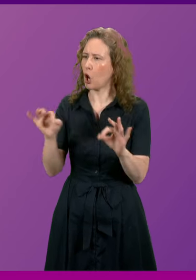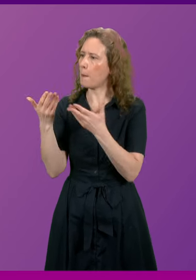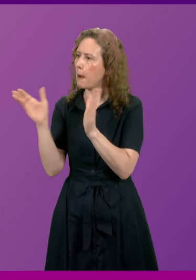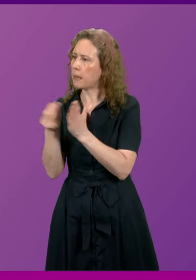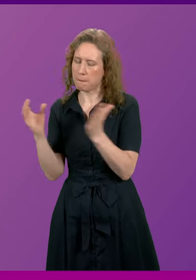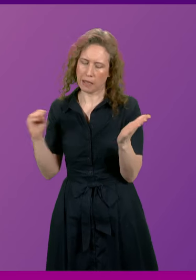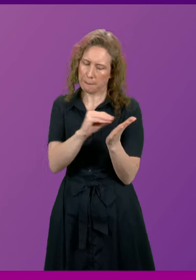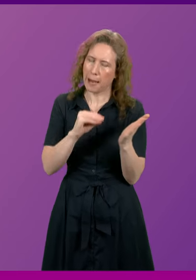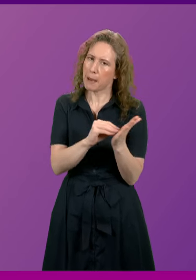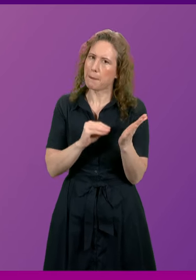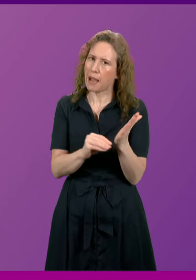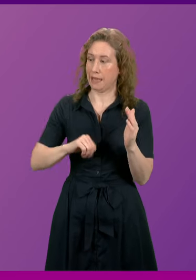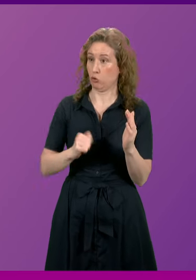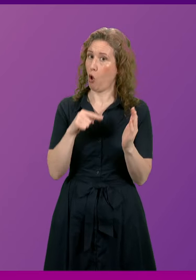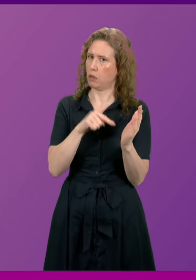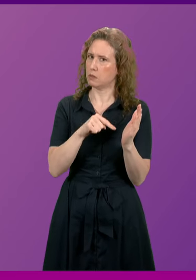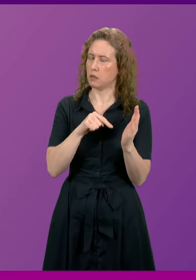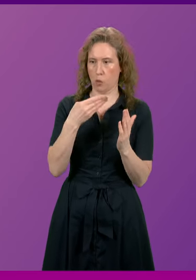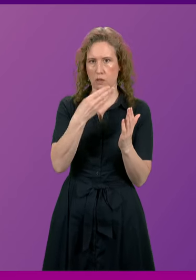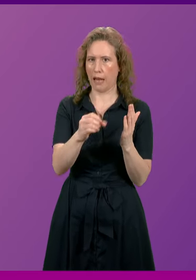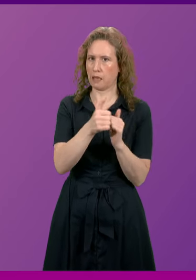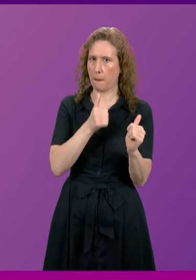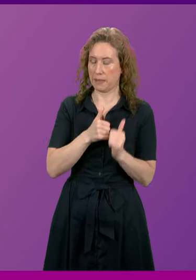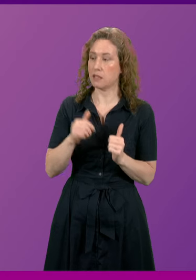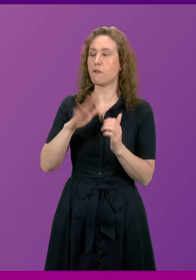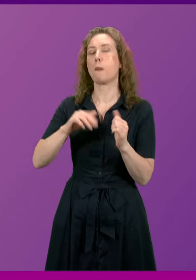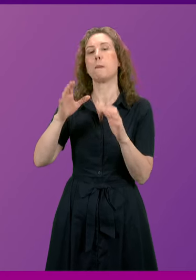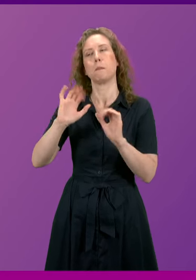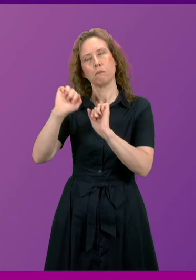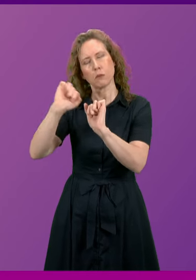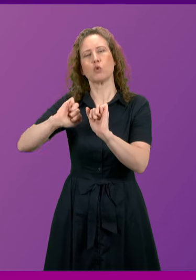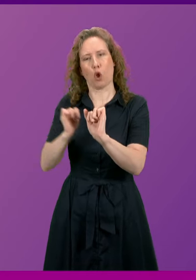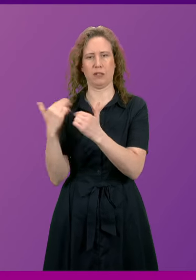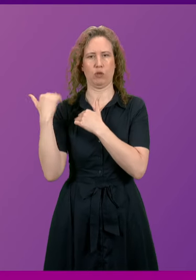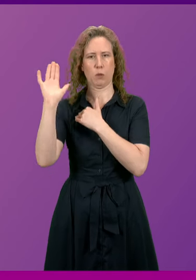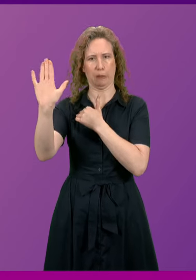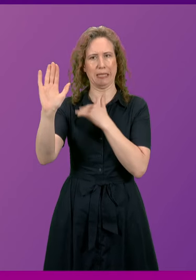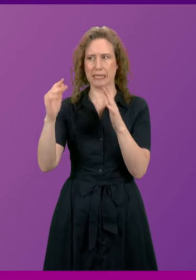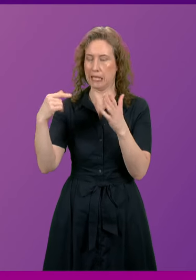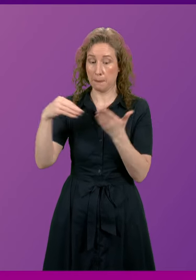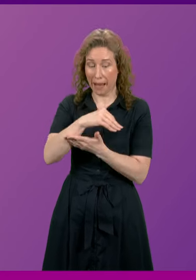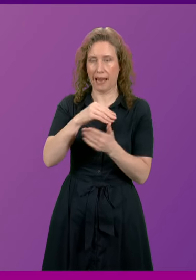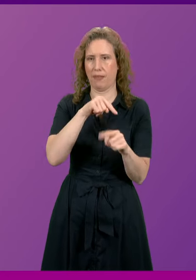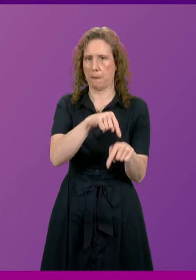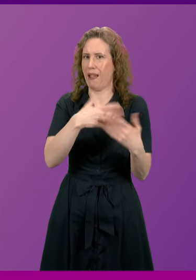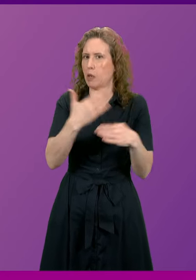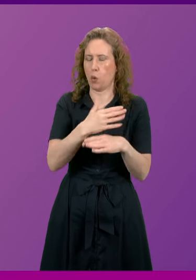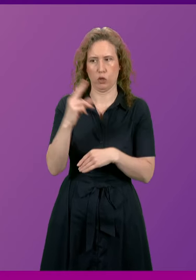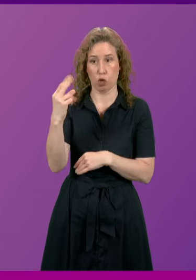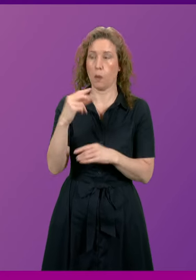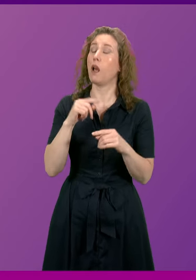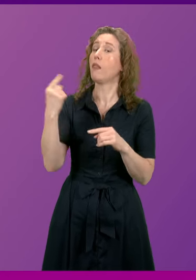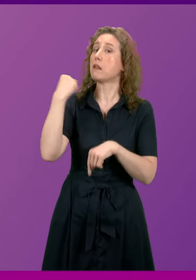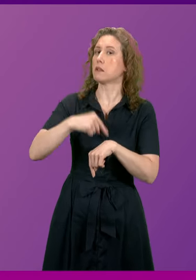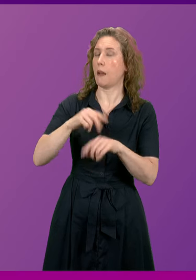and contracts here in Scotland from within the devolved government's responsibilities. The then First Minister agreed in